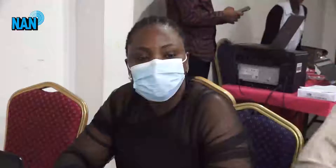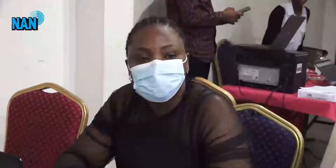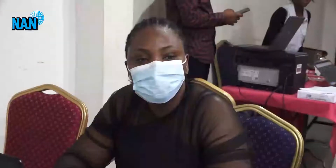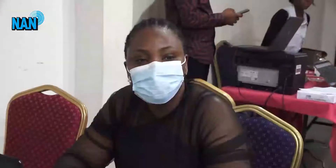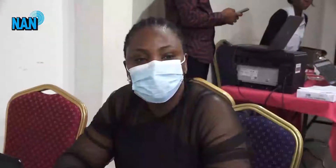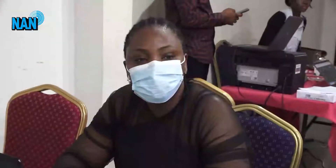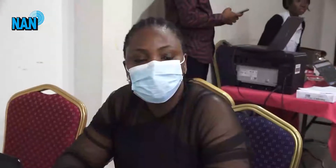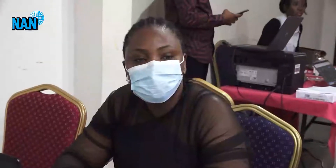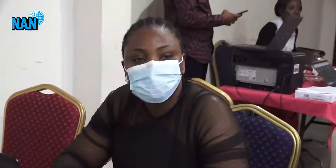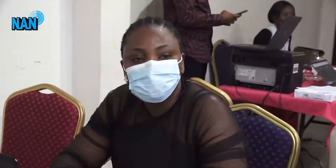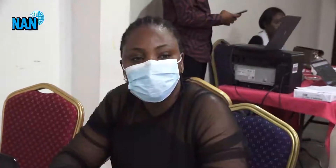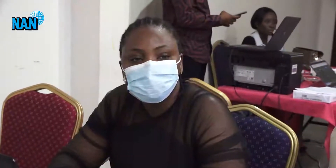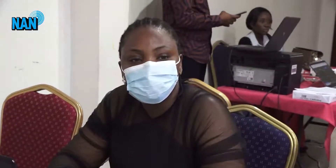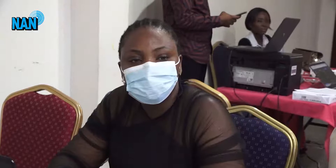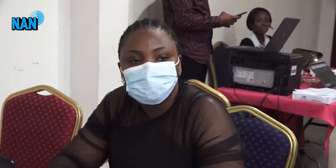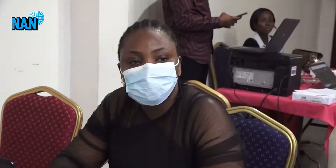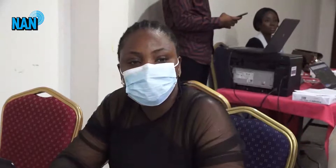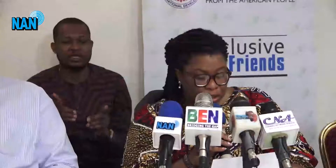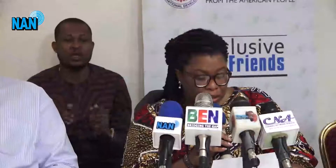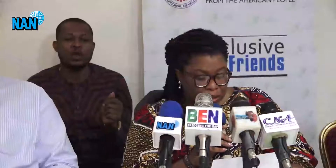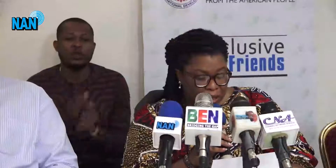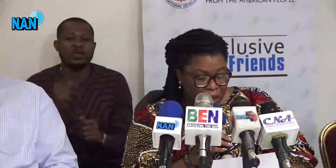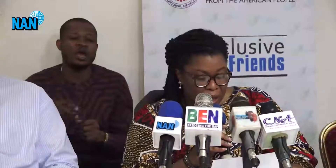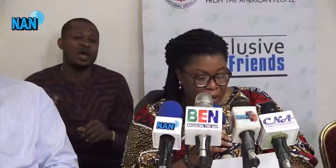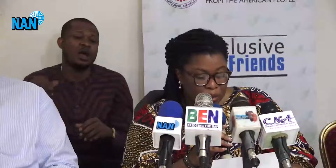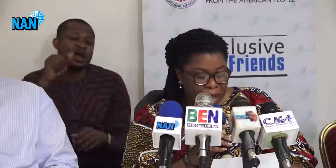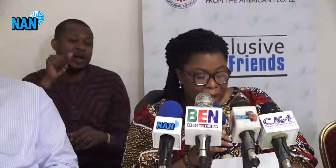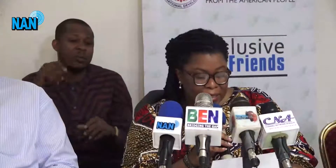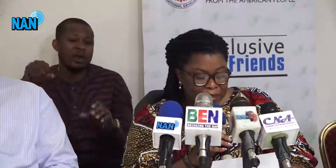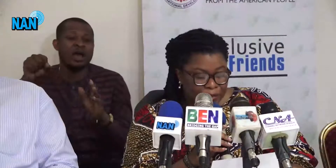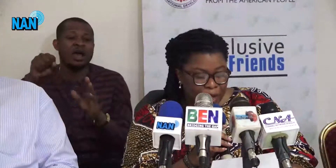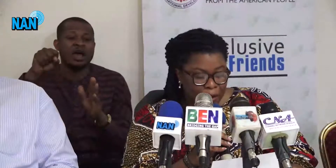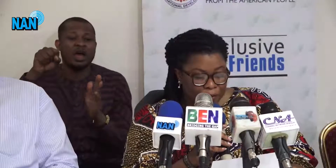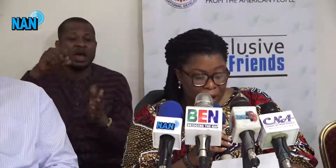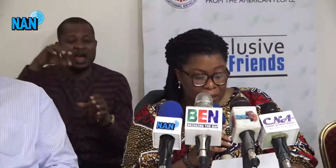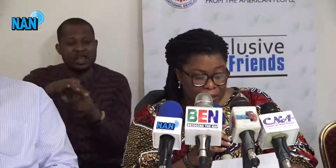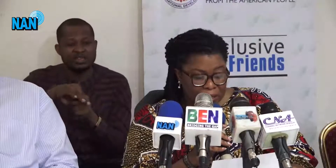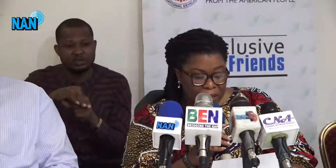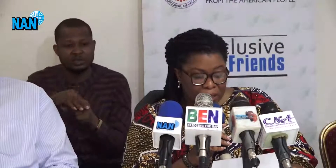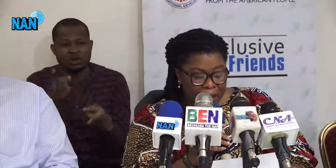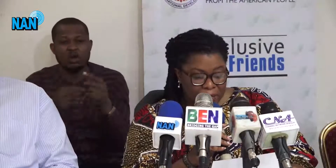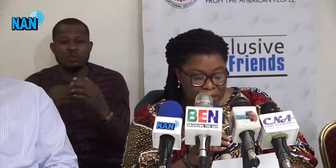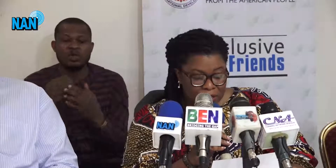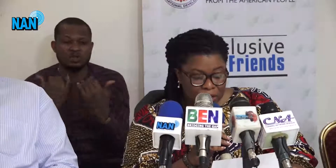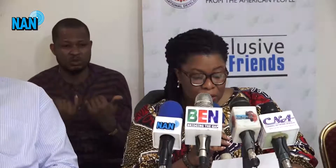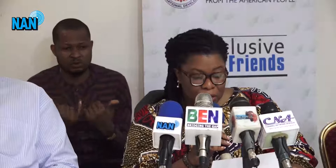With the Anambra election fast approaching and with heightened fear of violence, the absence of security